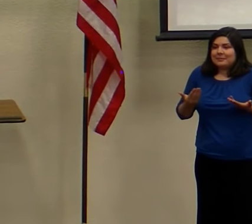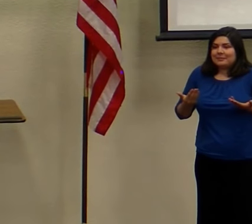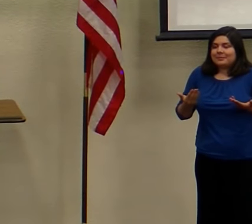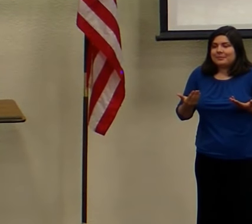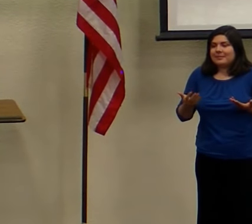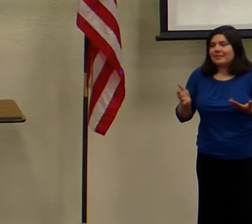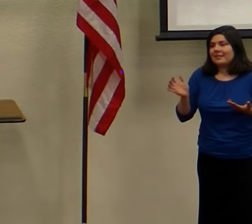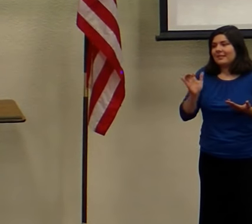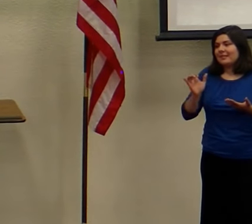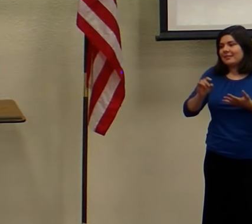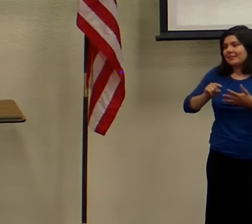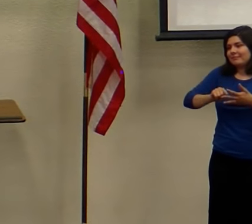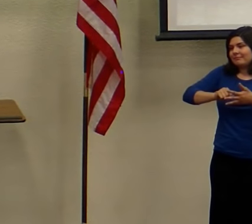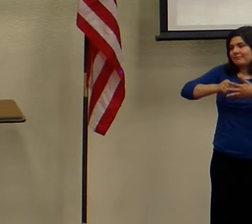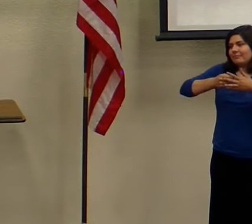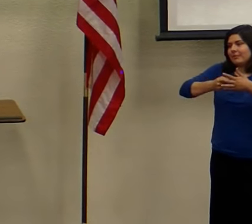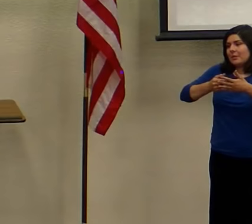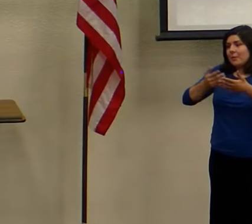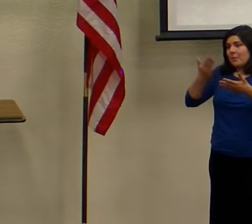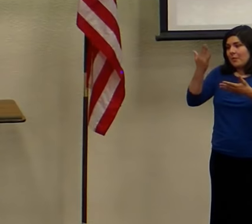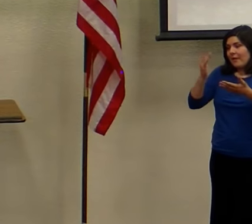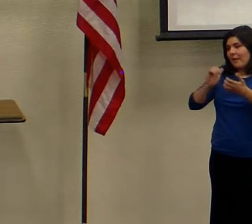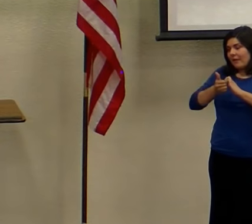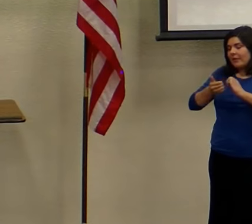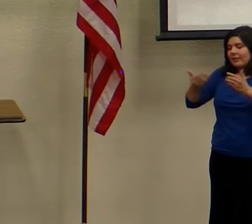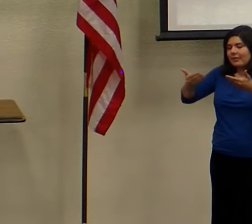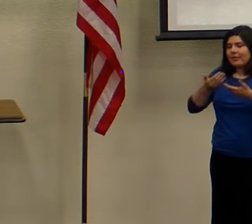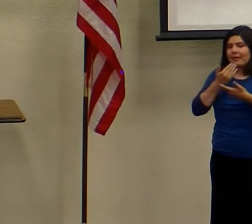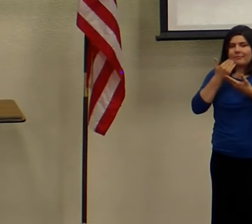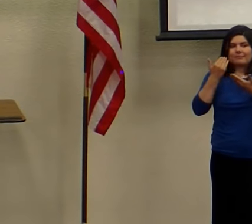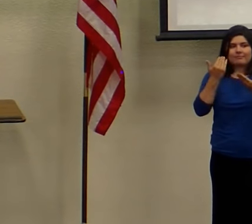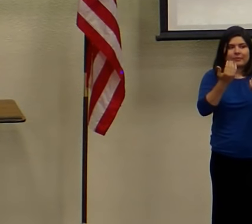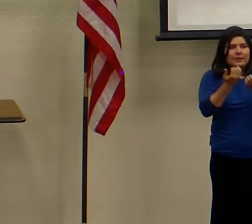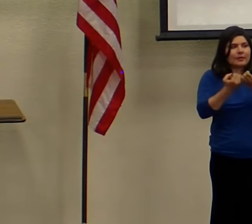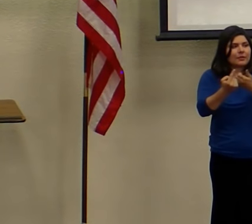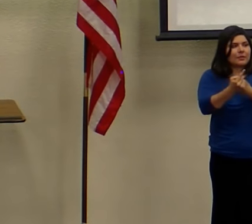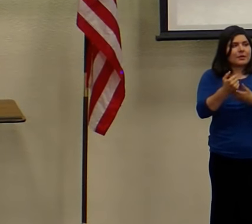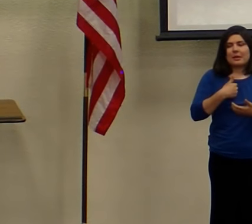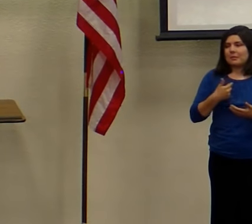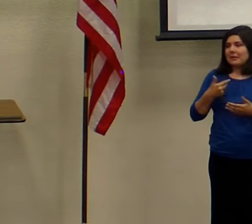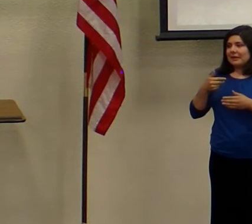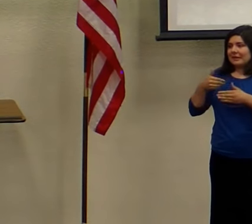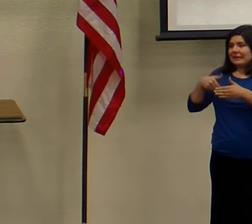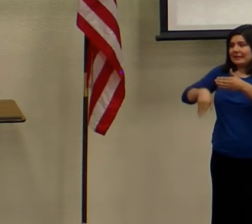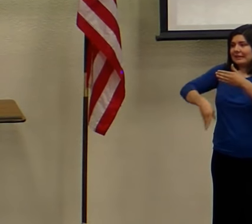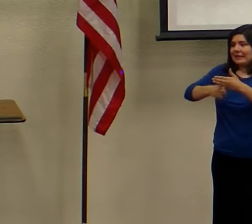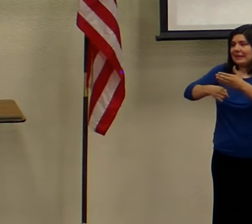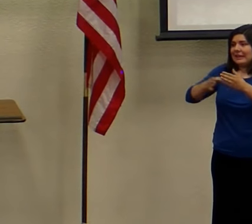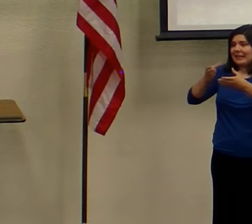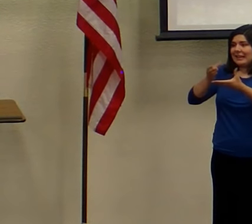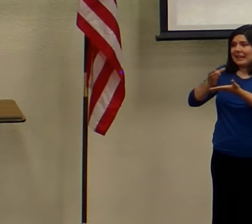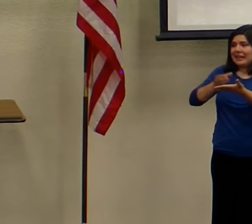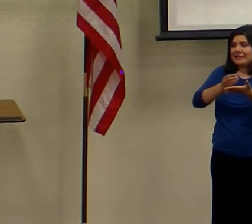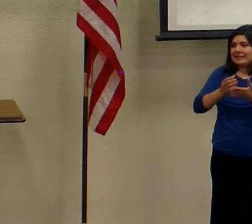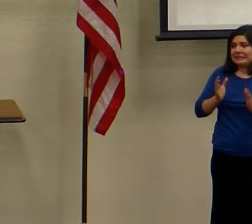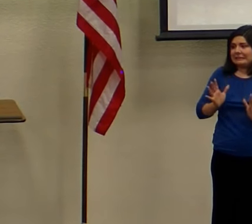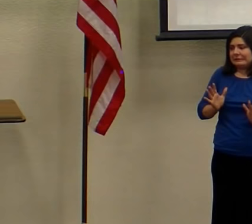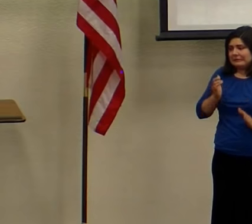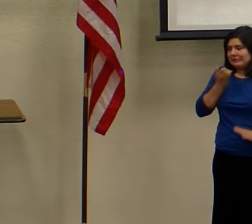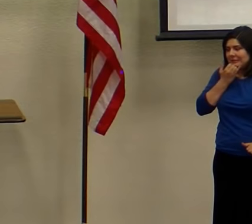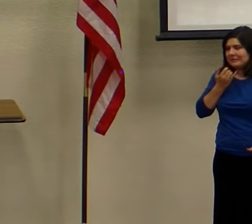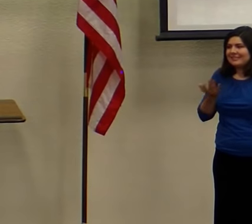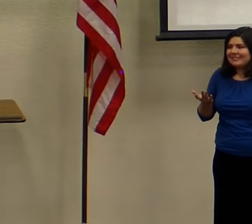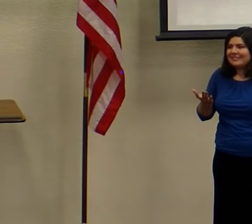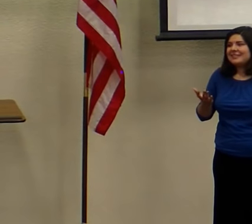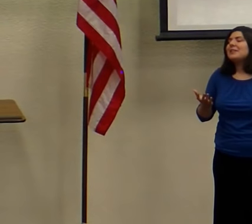I'd just like to start off by thanking everybody for giving me this opportunity. I'm going to kick the cans real quick. For giving me this